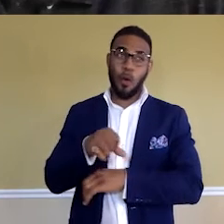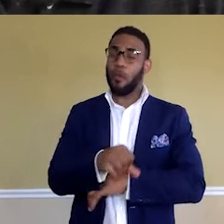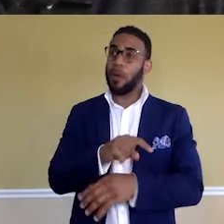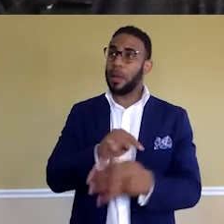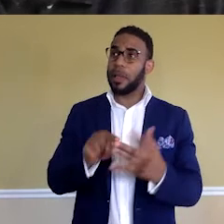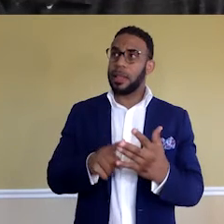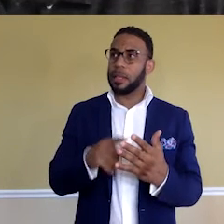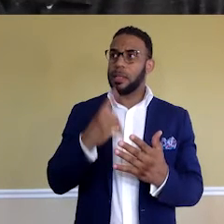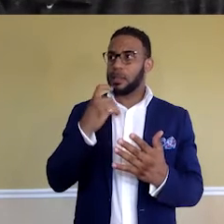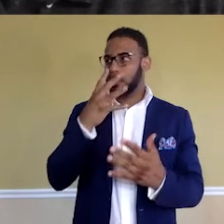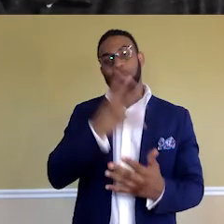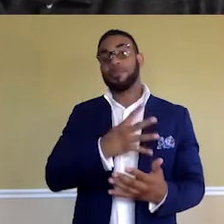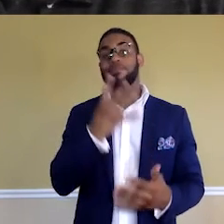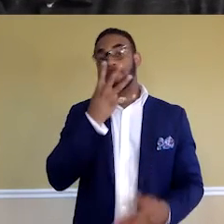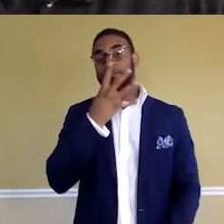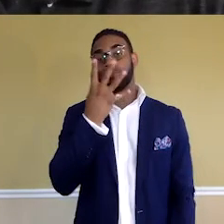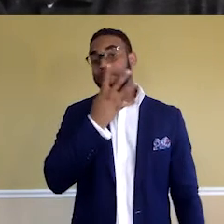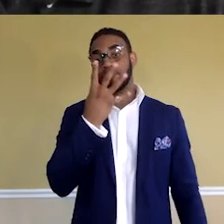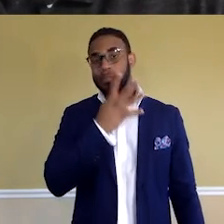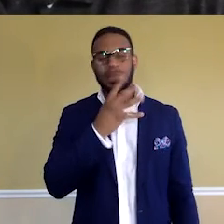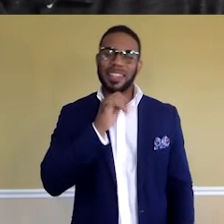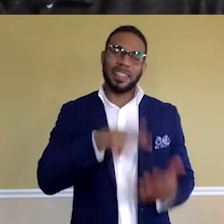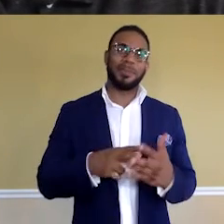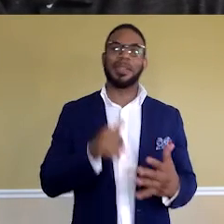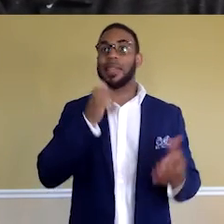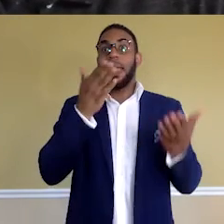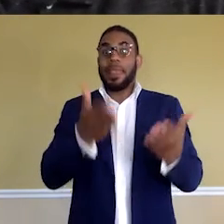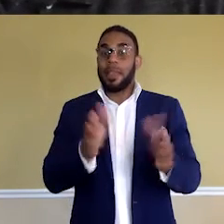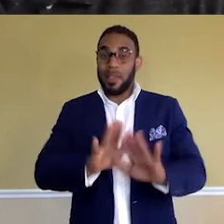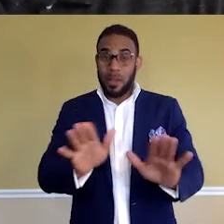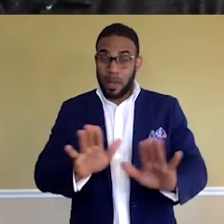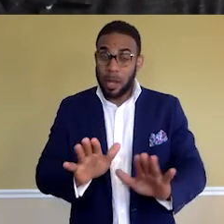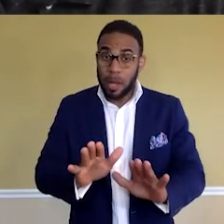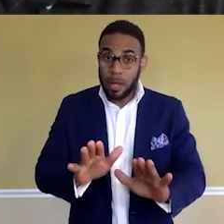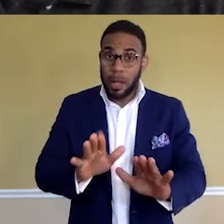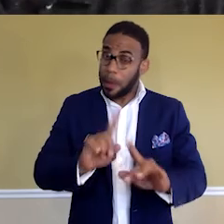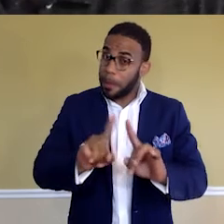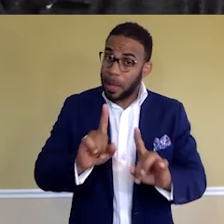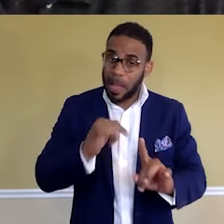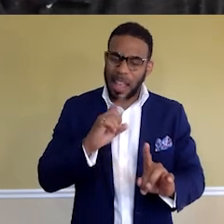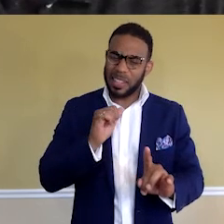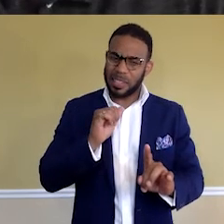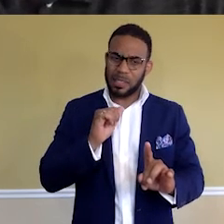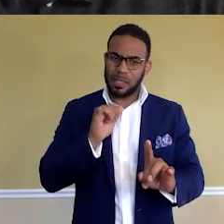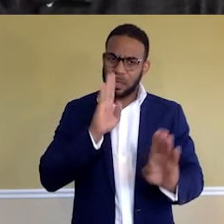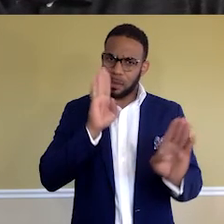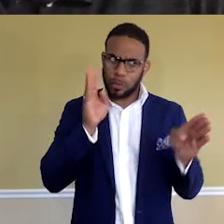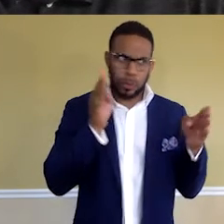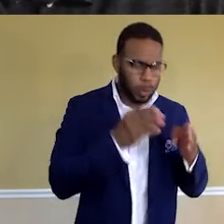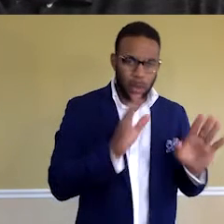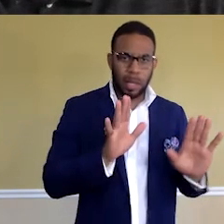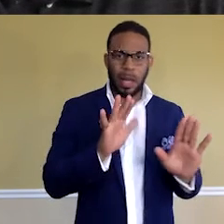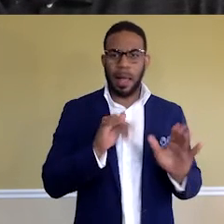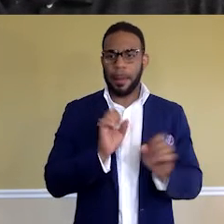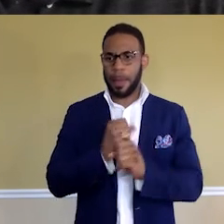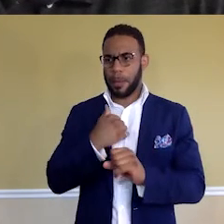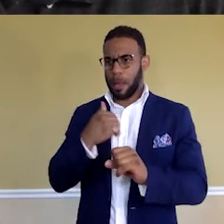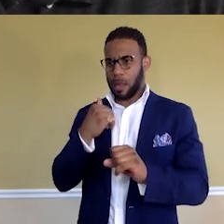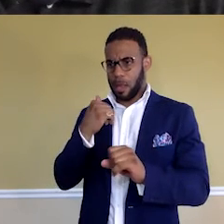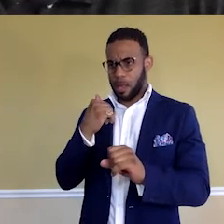from just ignoring them, right? And it doesn't mean that it's not there, but I didn't give it as much energy. I made my goal more important